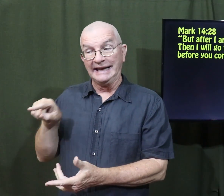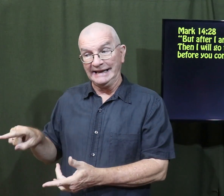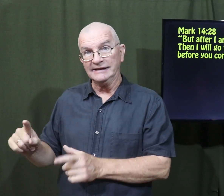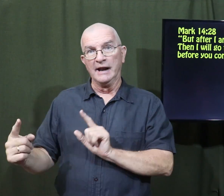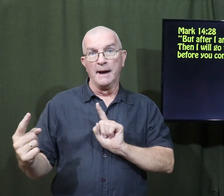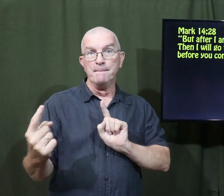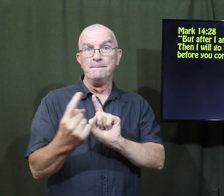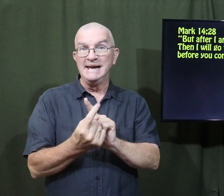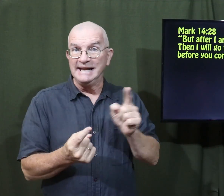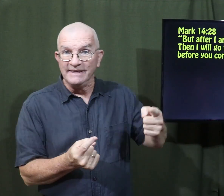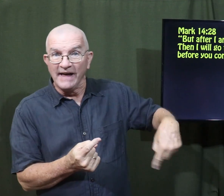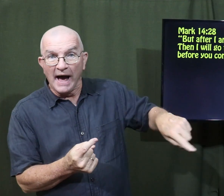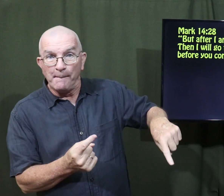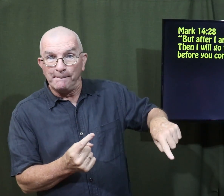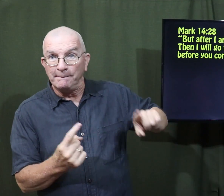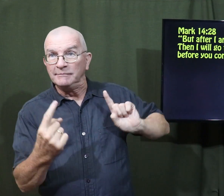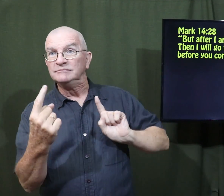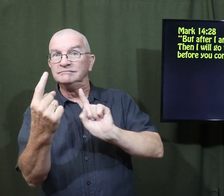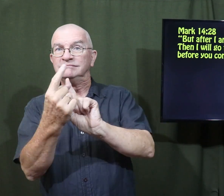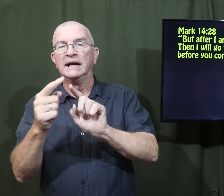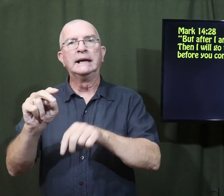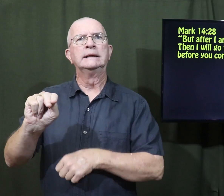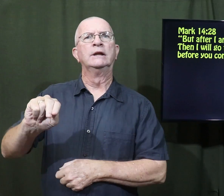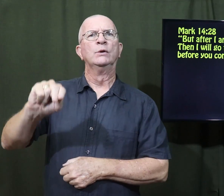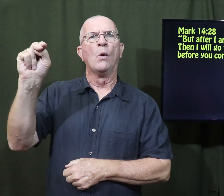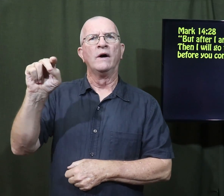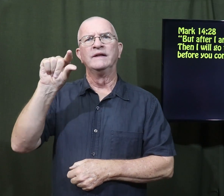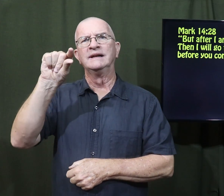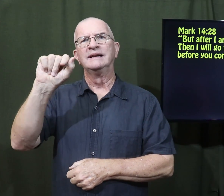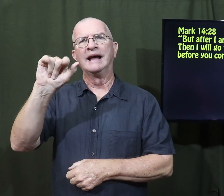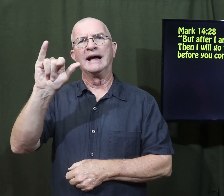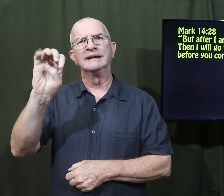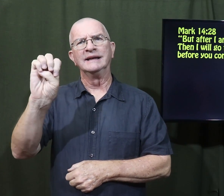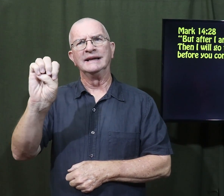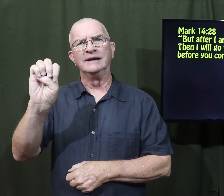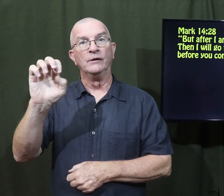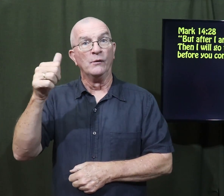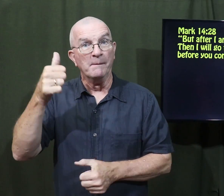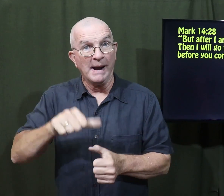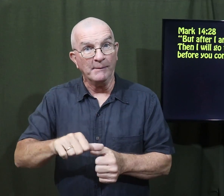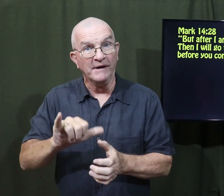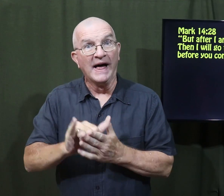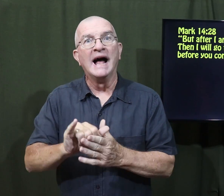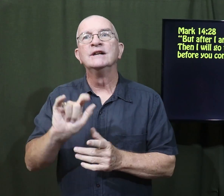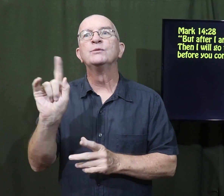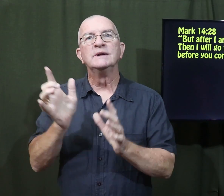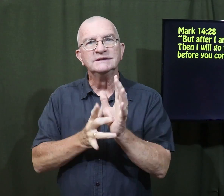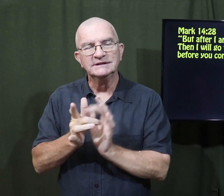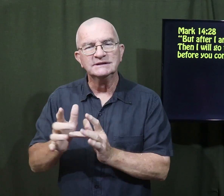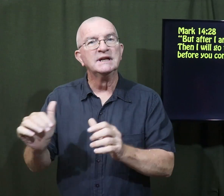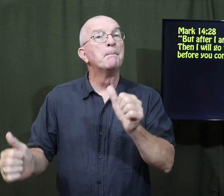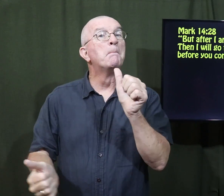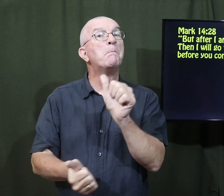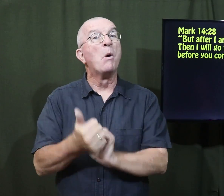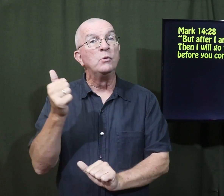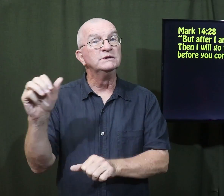was going to die, but he wasn't going to stay dead. After he resurrected, he would meet them in Galilee